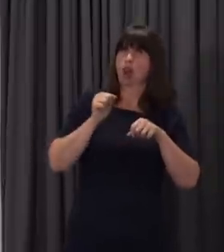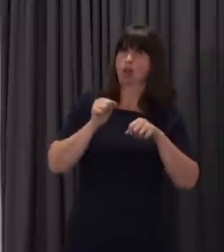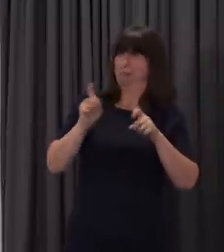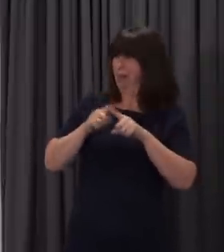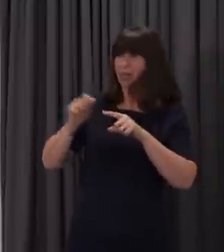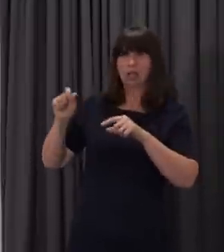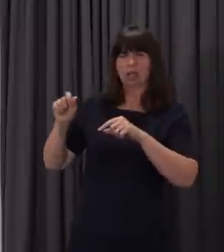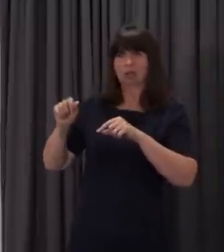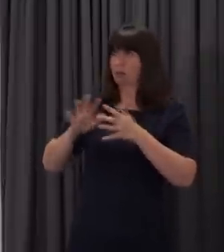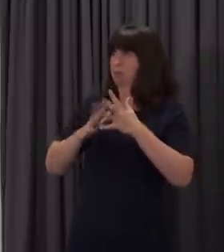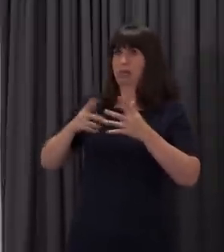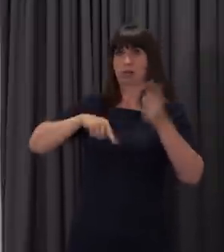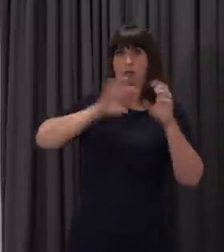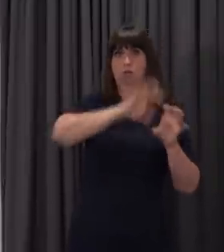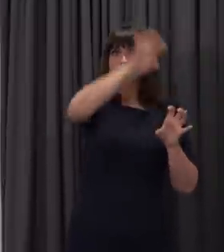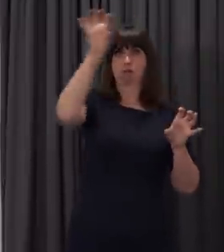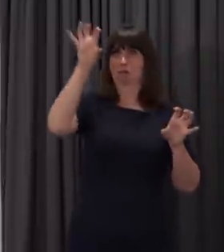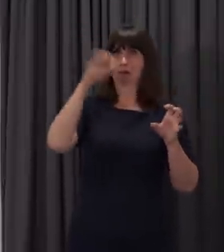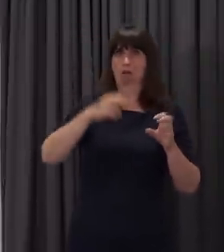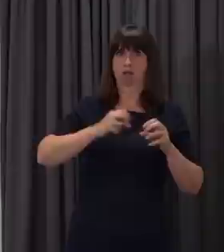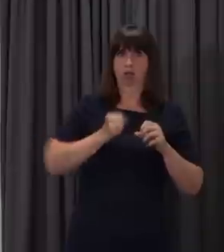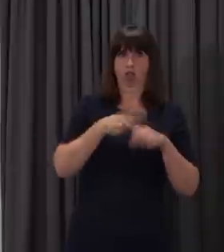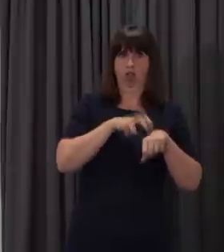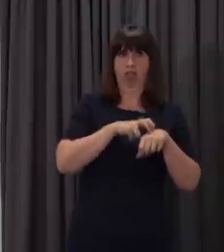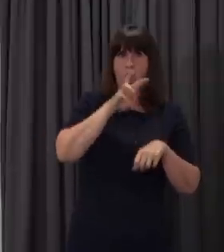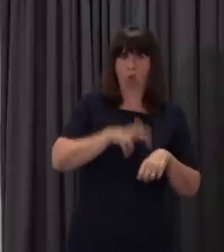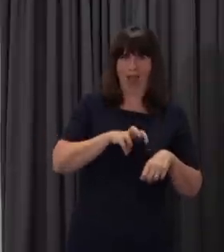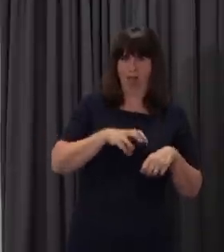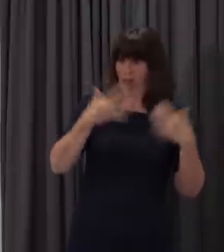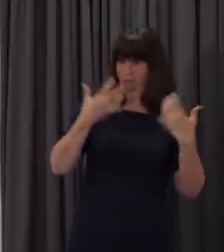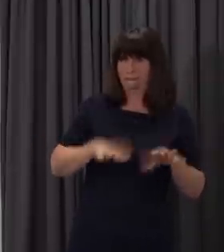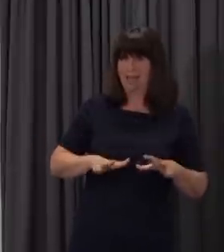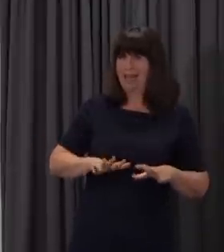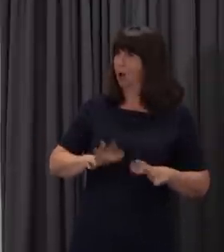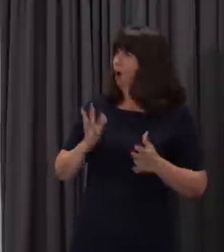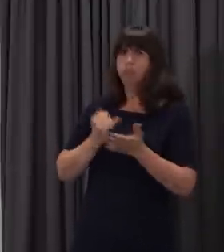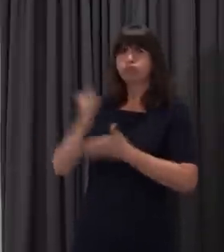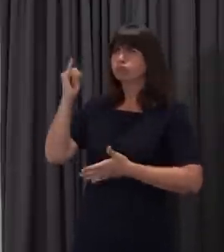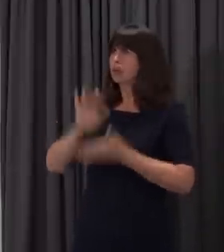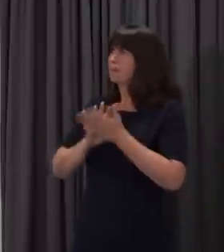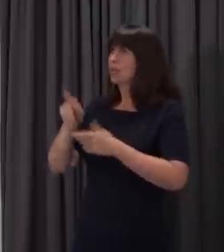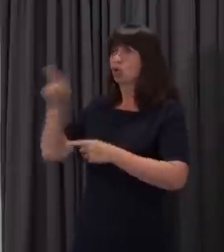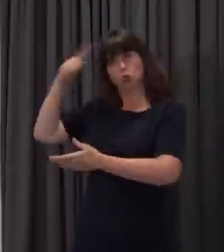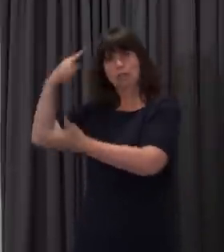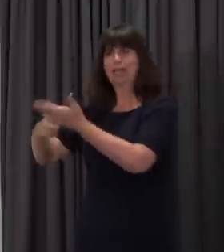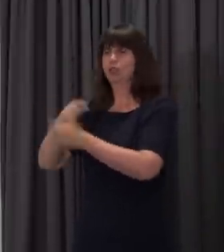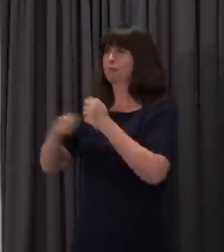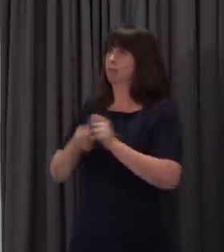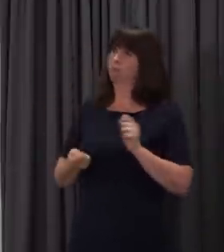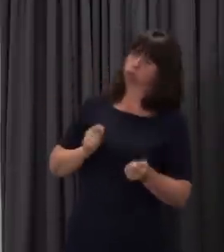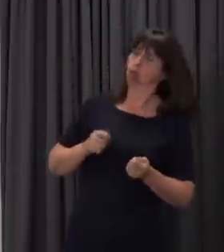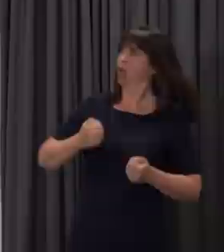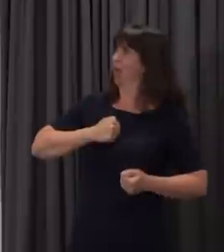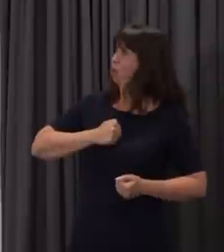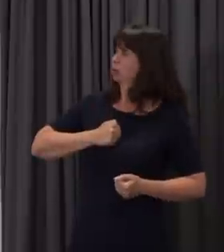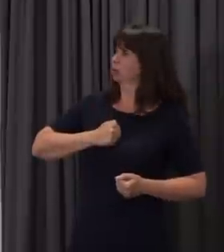And the devolved administrations have collectively voiced our concerns. I spoke to the Minister on